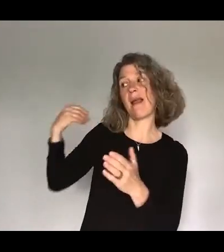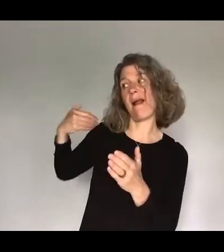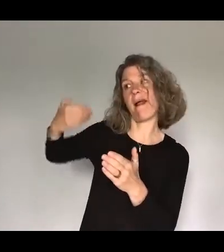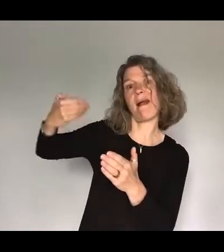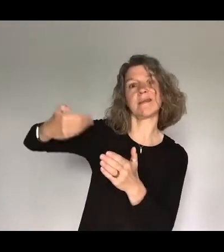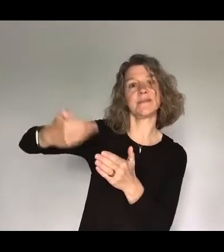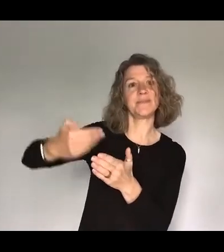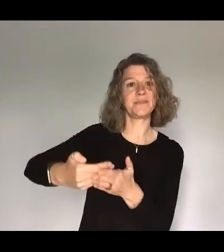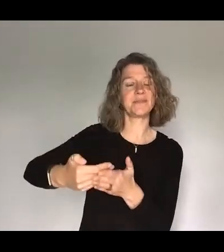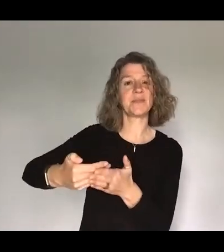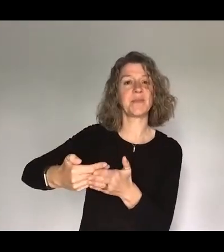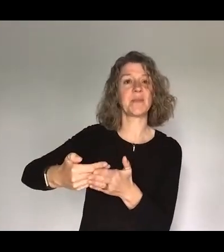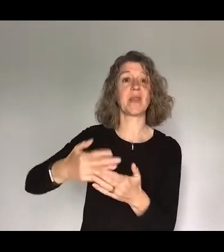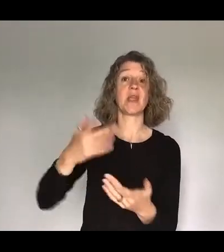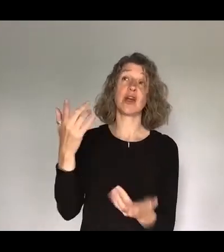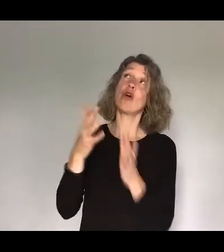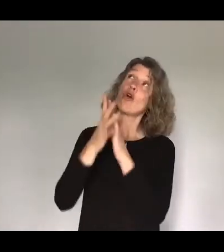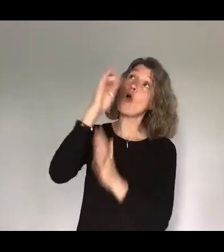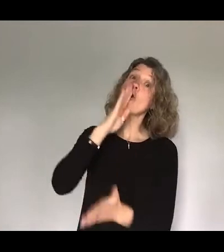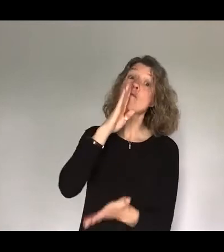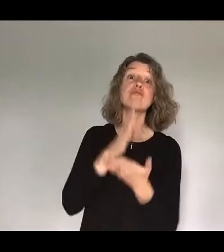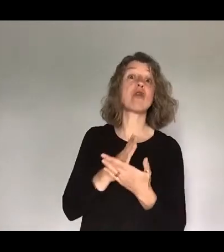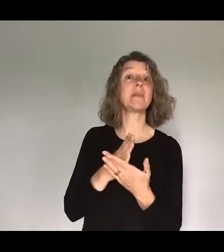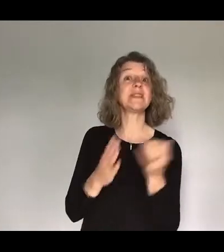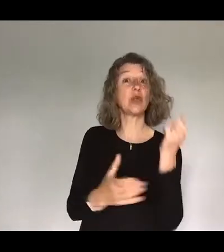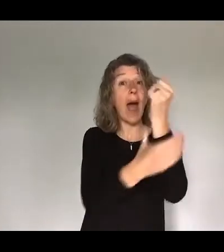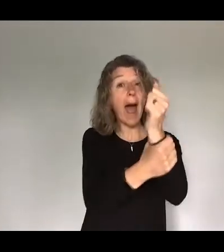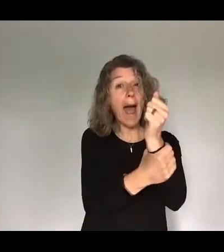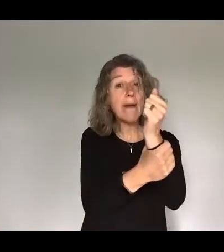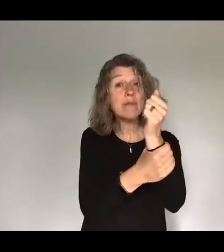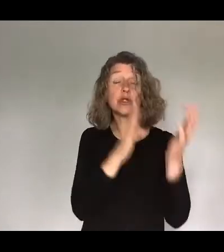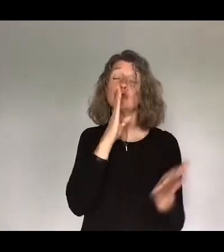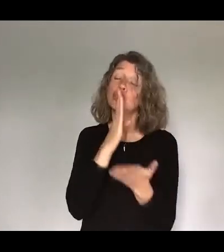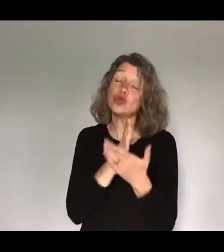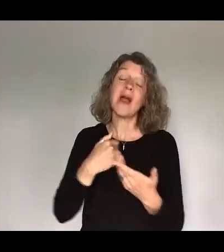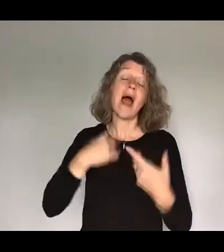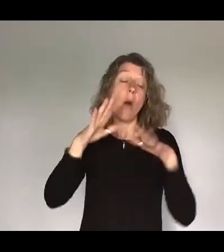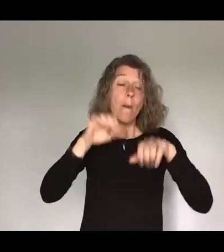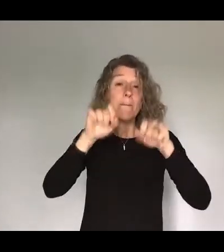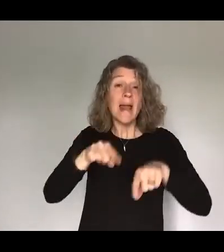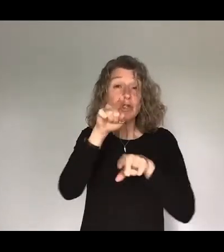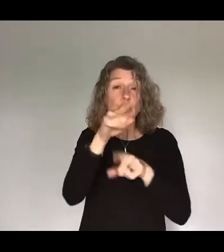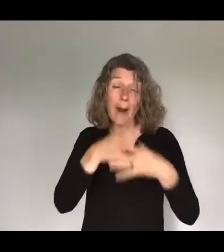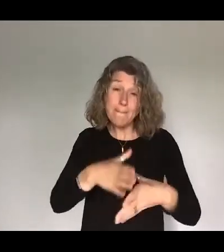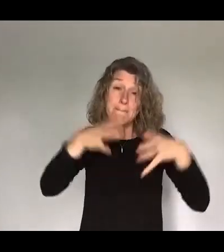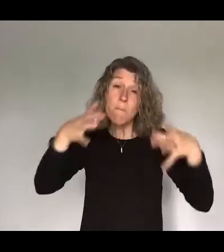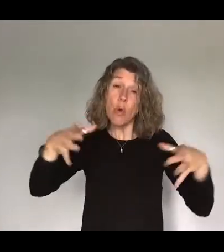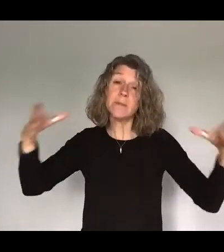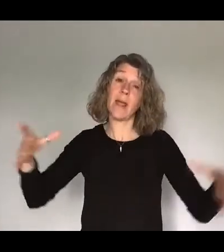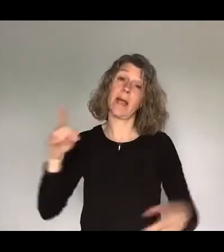read reference to the promise that God made to Abraham which was surely I will bless you and multiply you he starts by